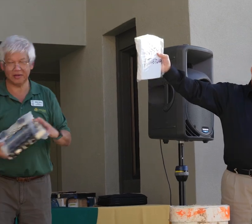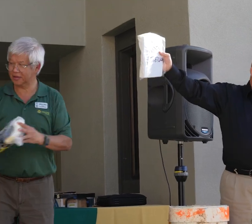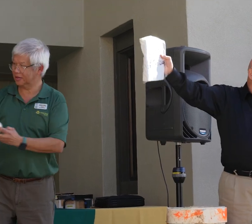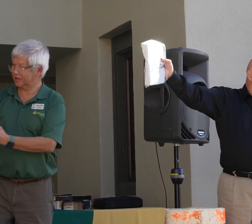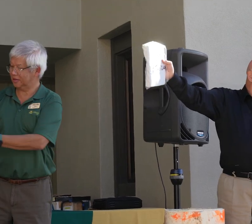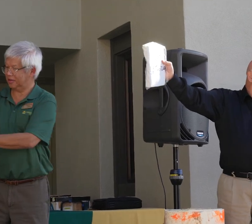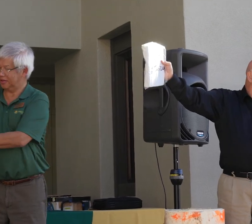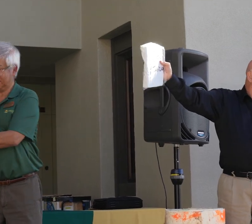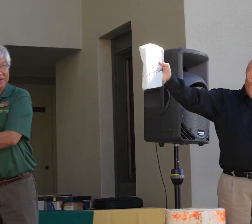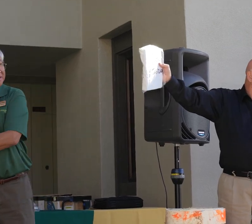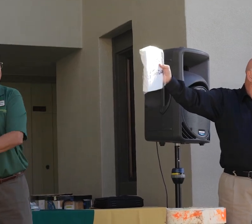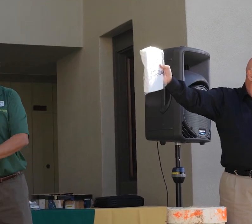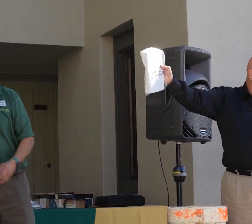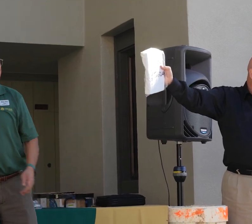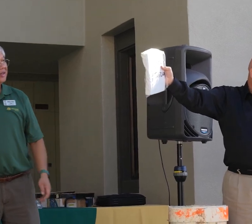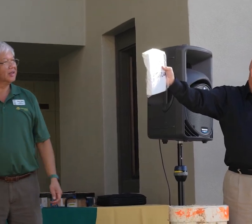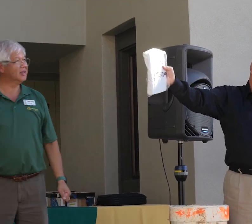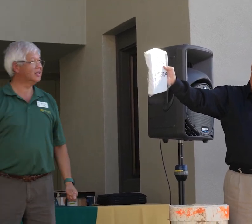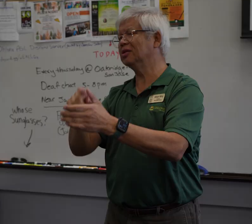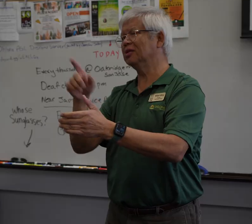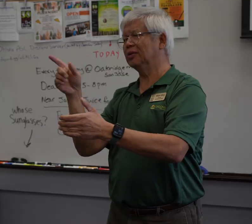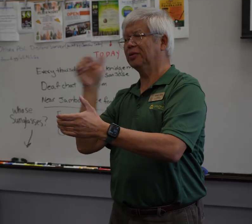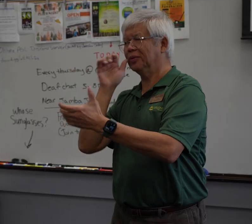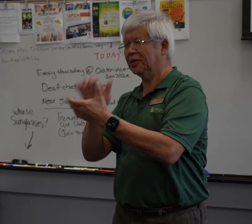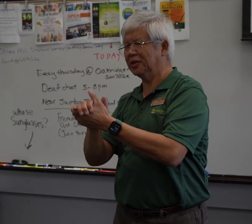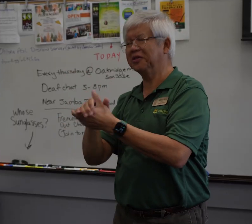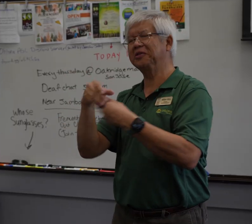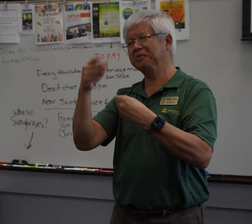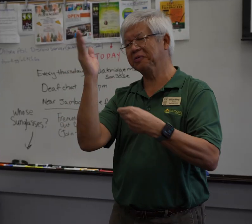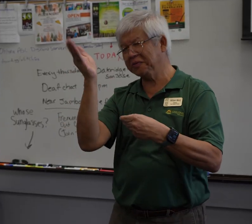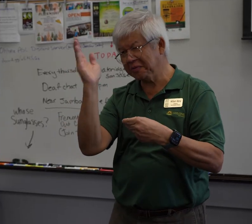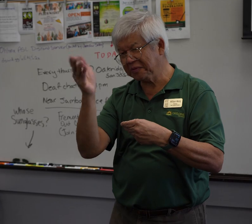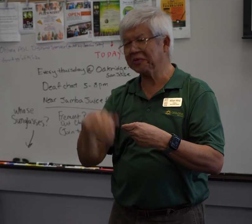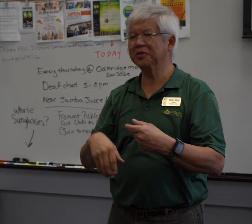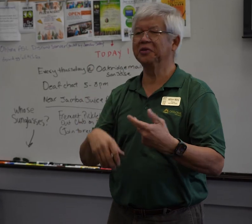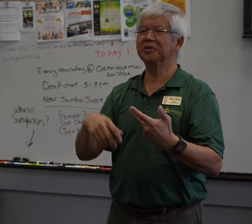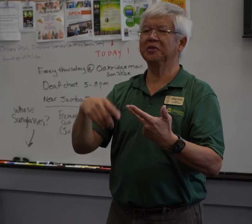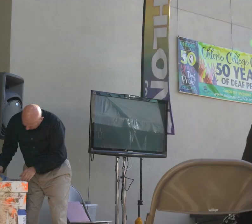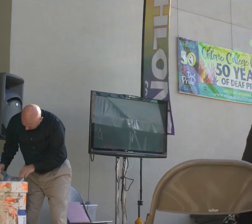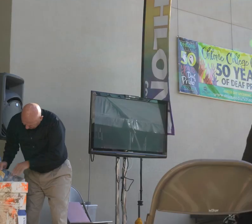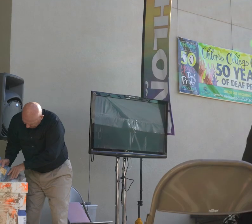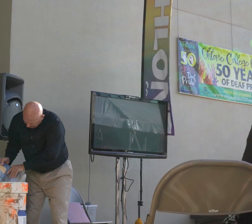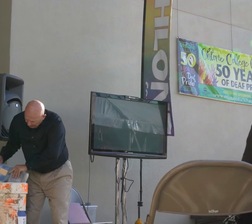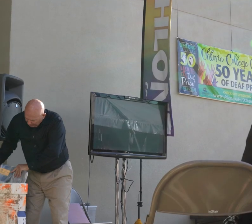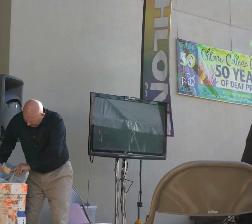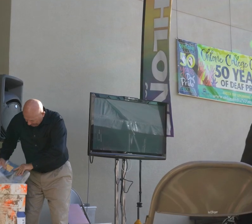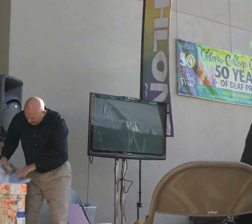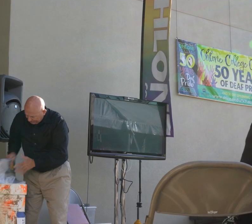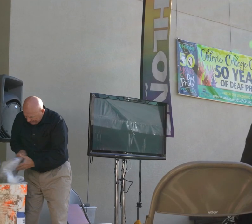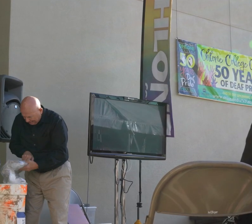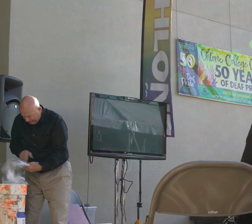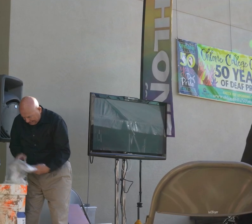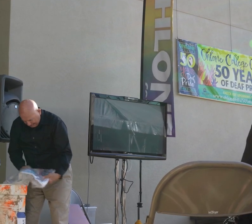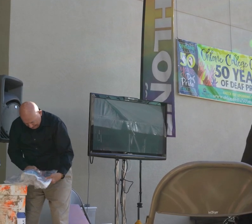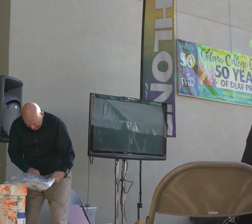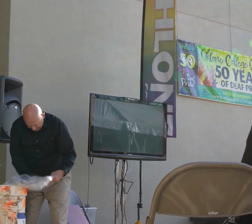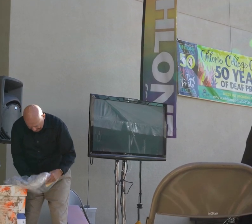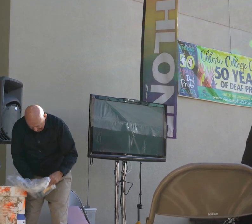Adeltweed was responsible for establishing the Deaf Studies Division and has since passed away. So, his wife was there to speak at the time capsule ceremony.